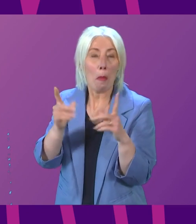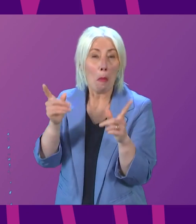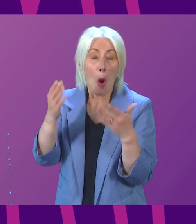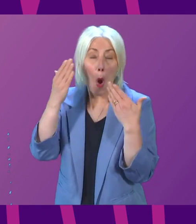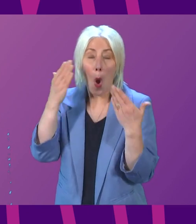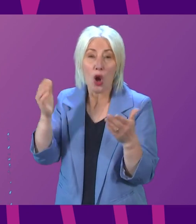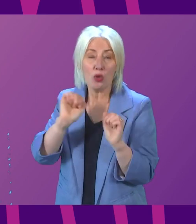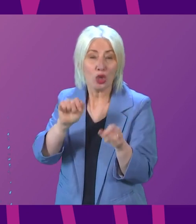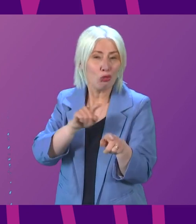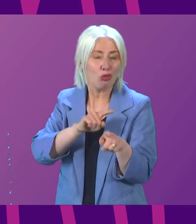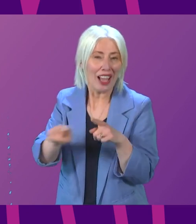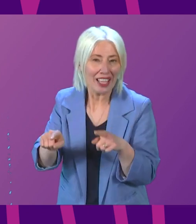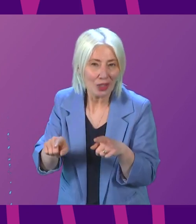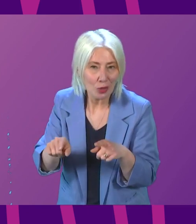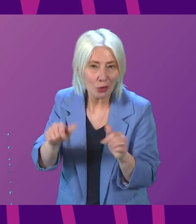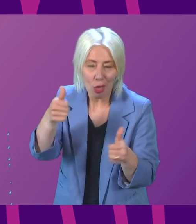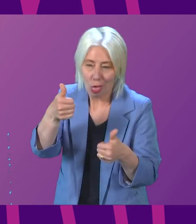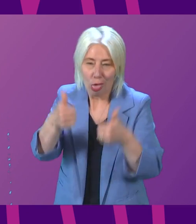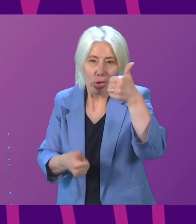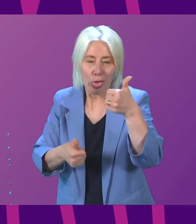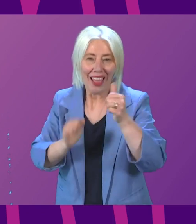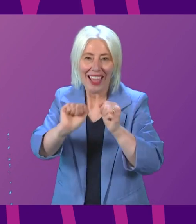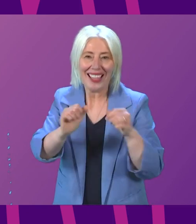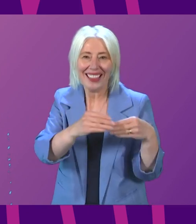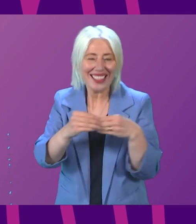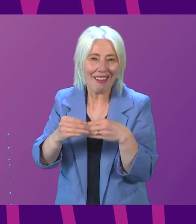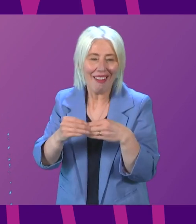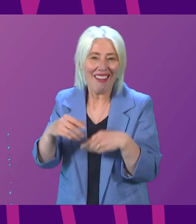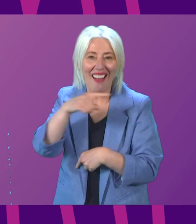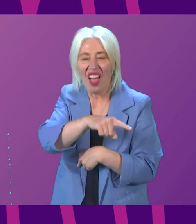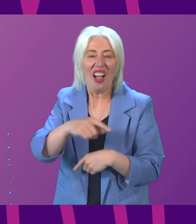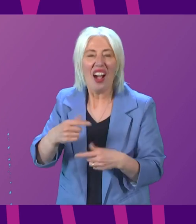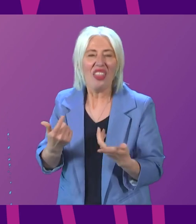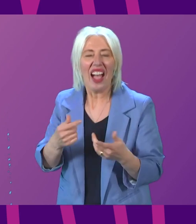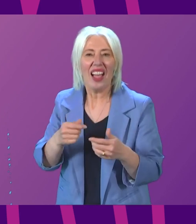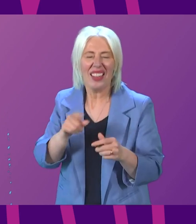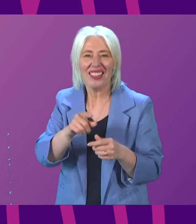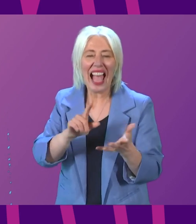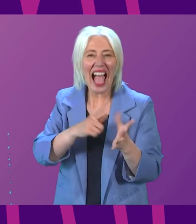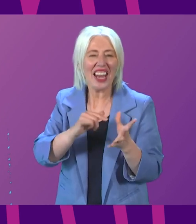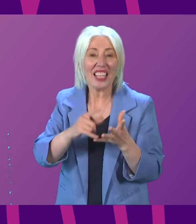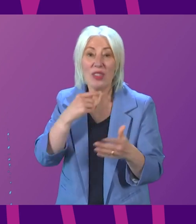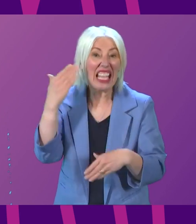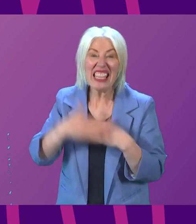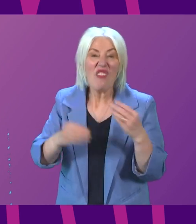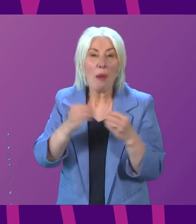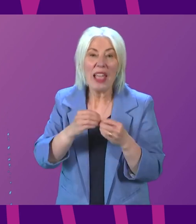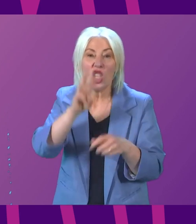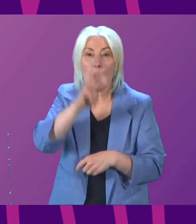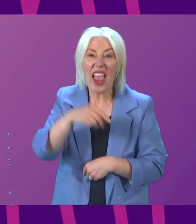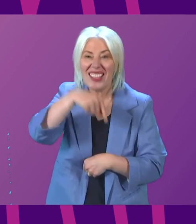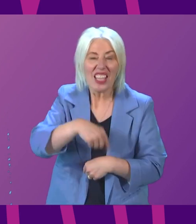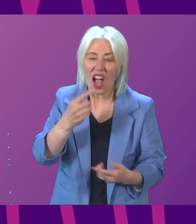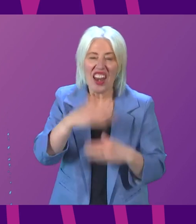inadvertent attempt to undermine his leader, who's just told me that we should never talk about Wales in this chamber.